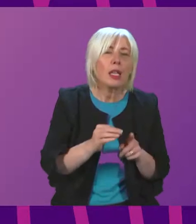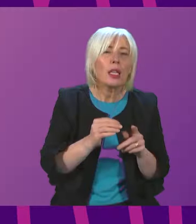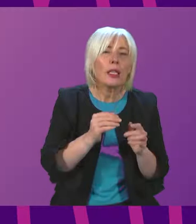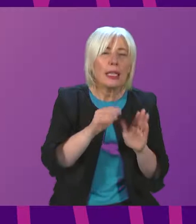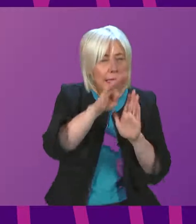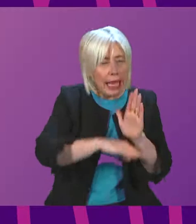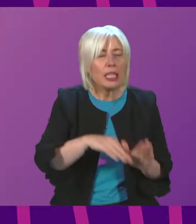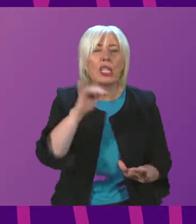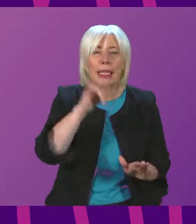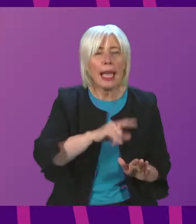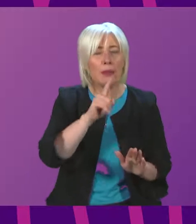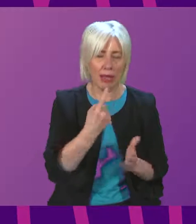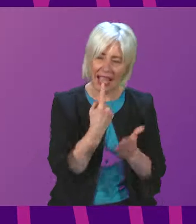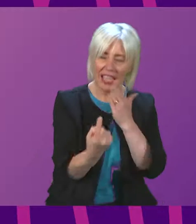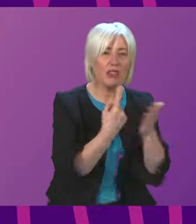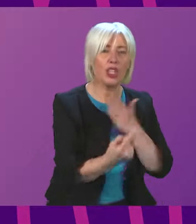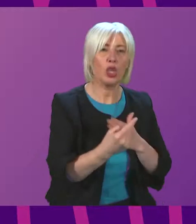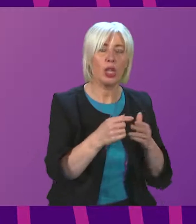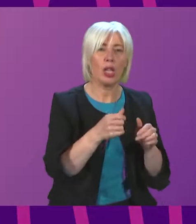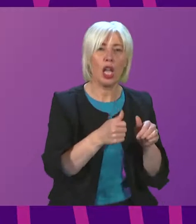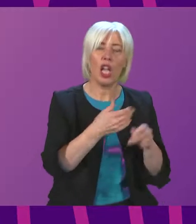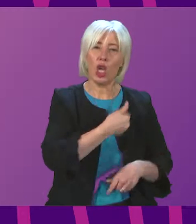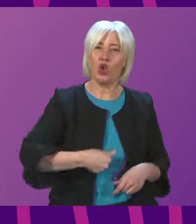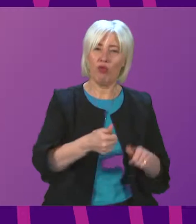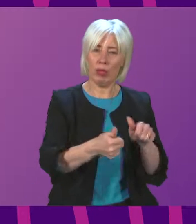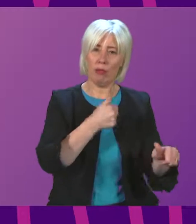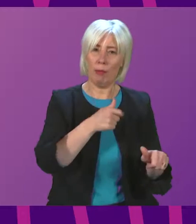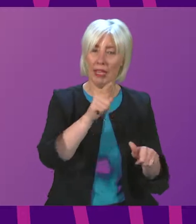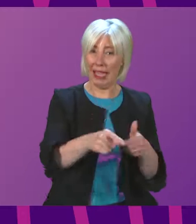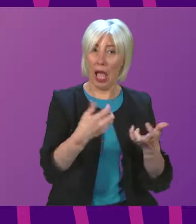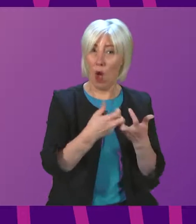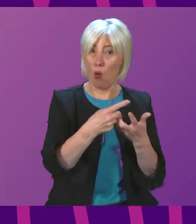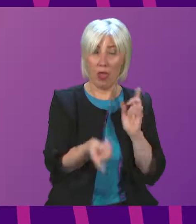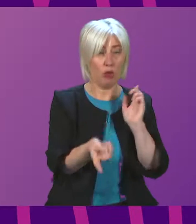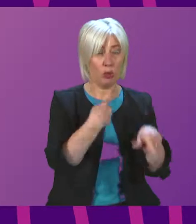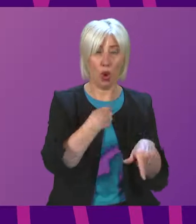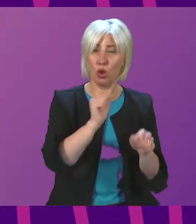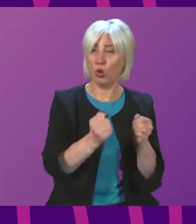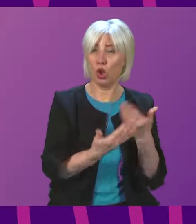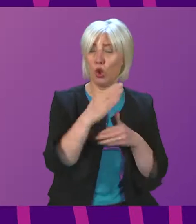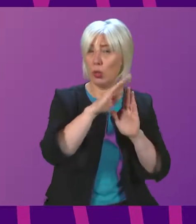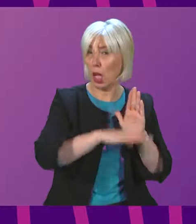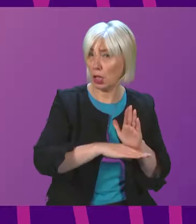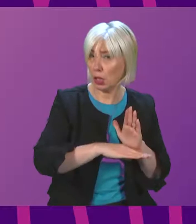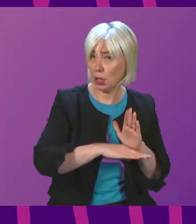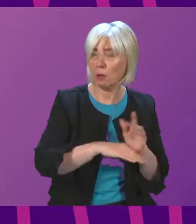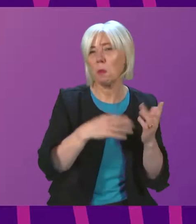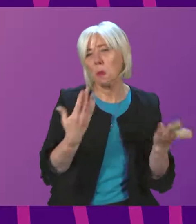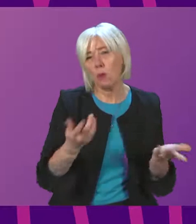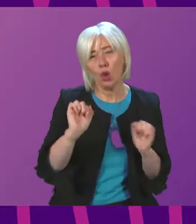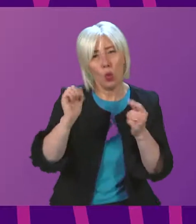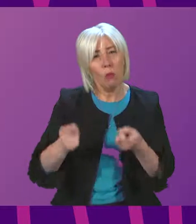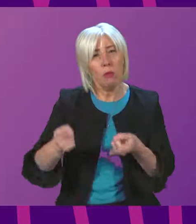that it's up to individual insurers to decide how to respond to that new standard. Now, does the Cabinet Secretary